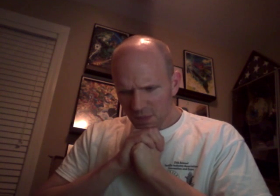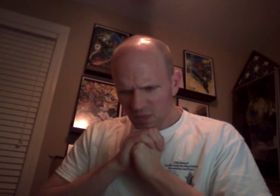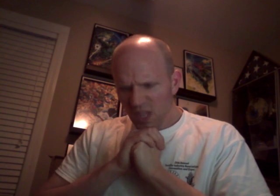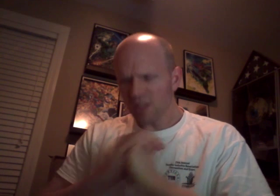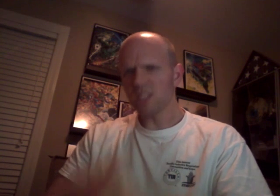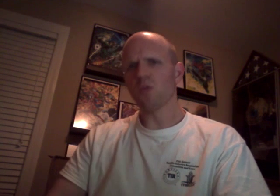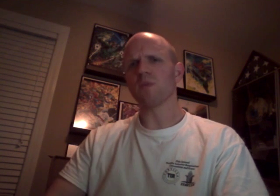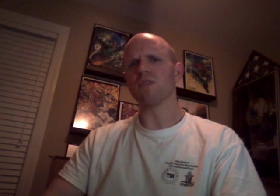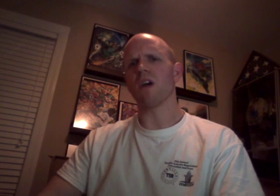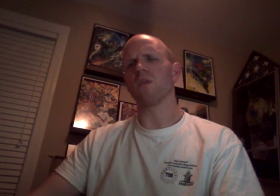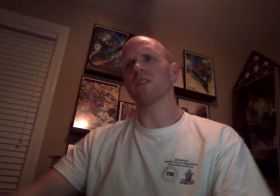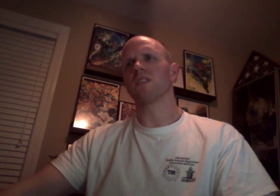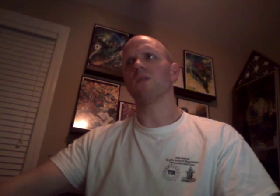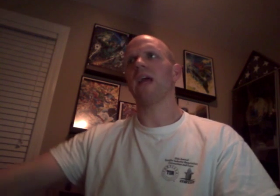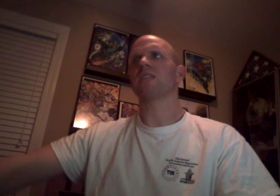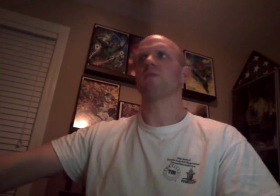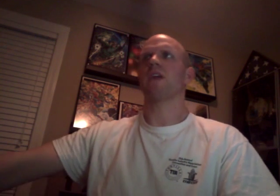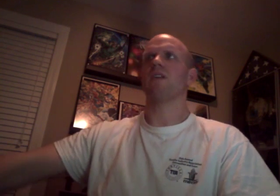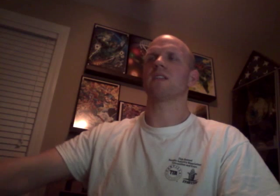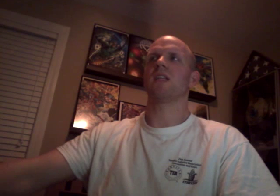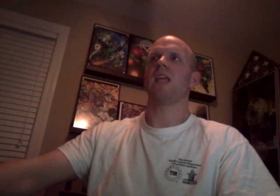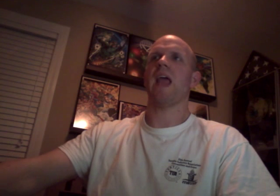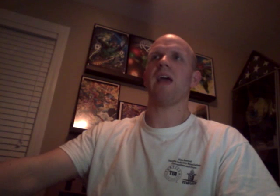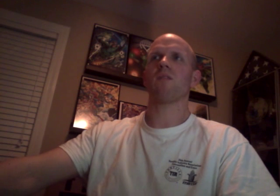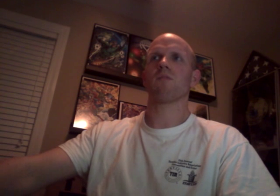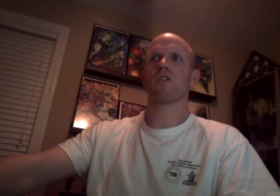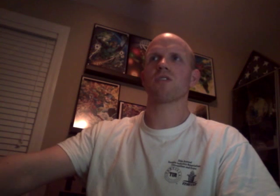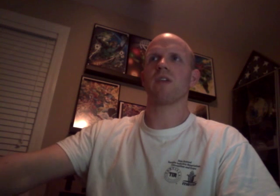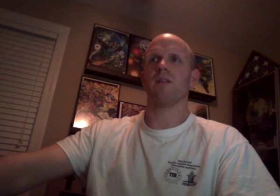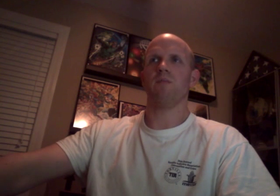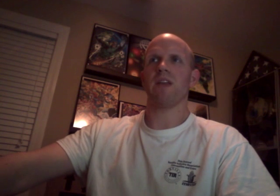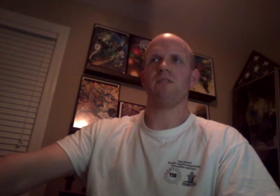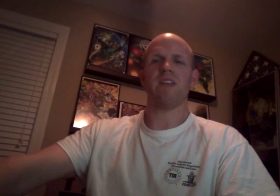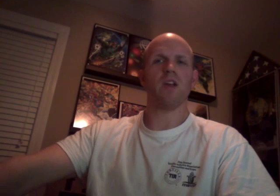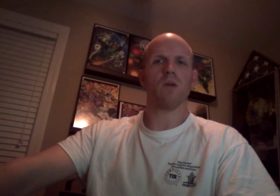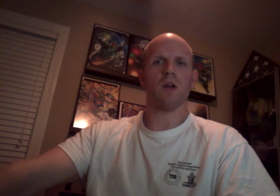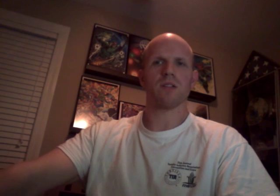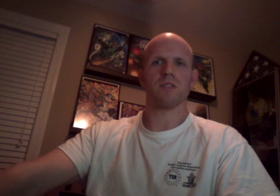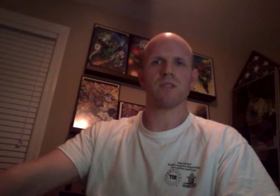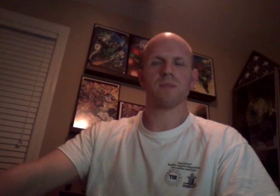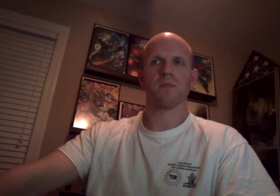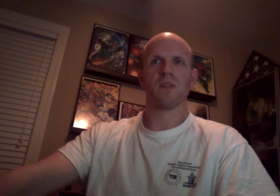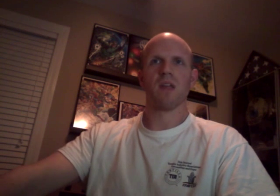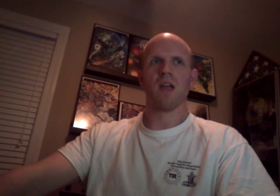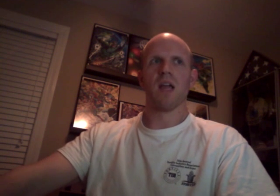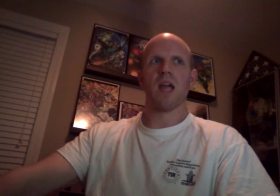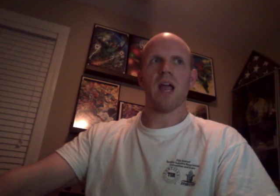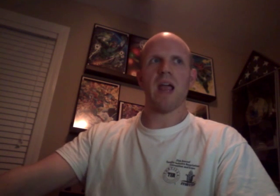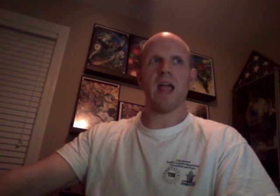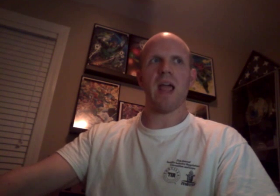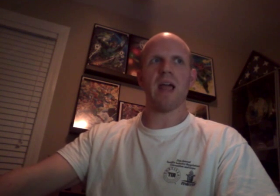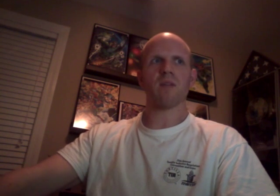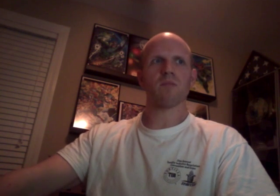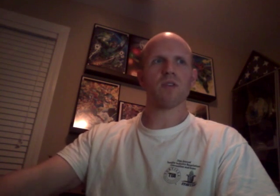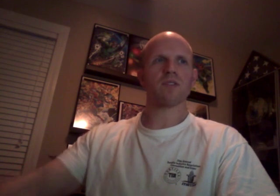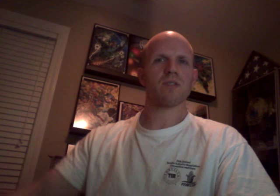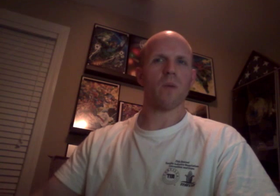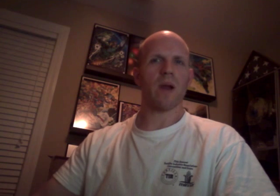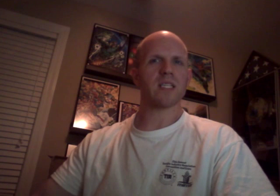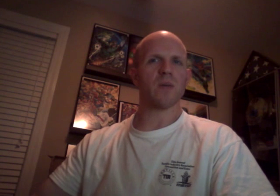This is a more bizarre one, someone asked me my thoughts on the Adam Mercer and Big Vito lawsuits. Adam Mercer, I want to say